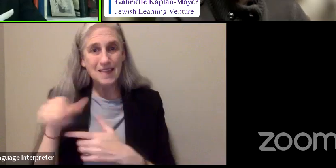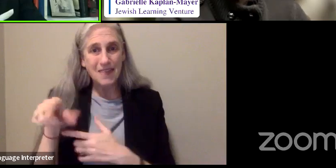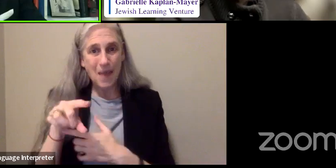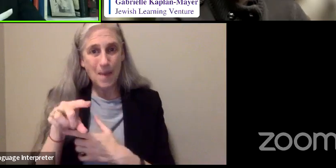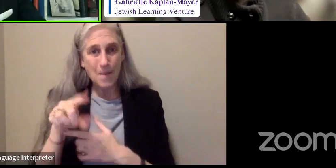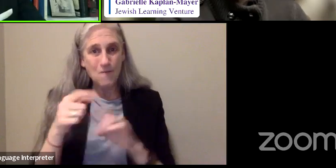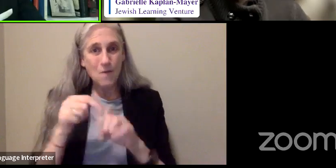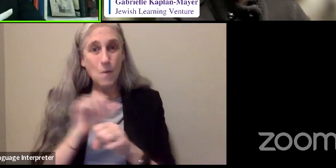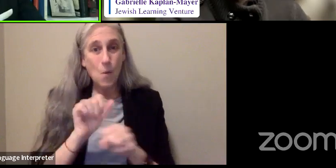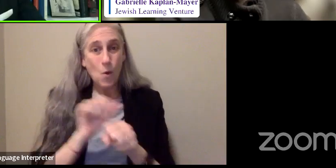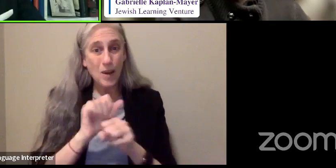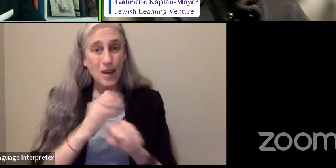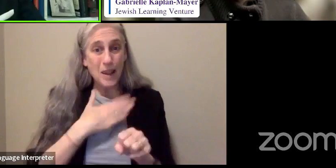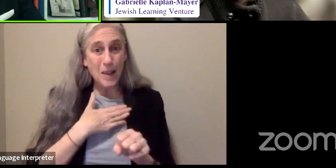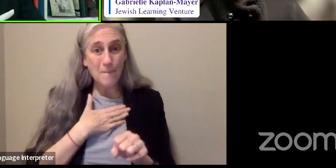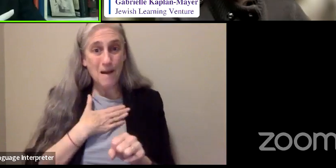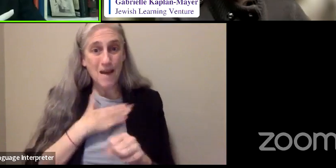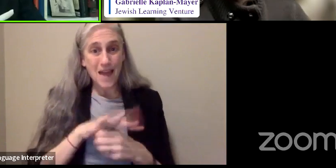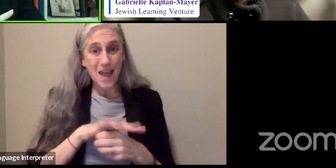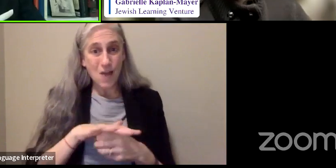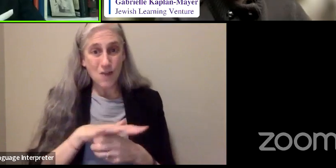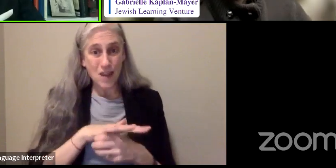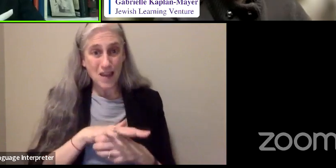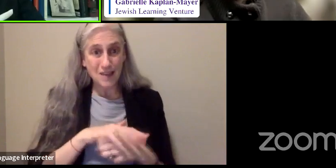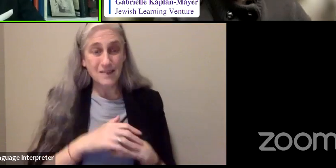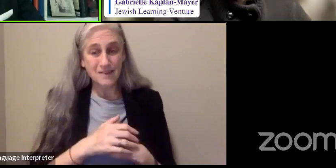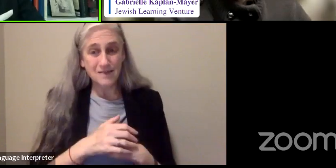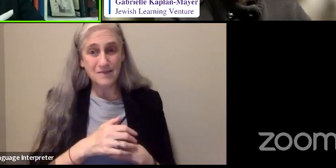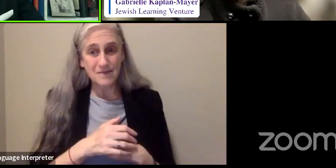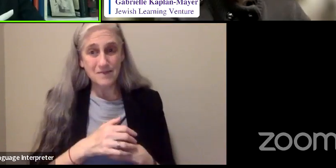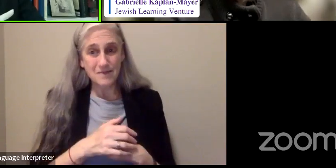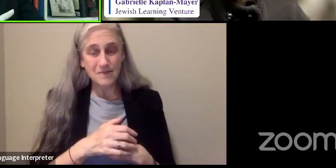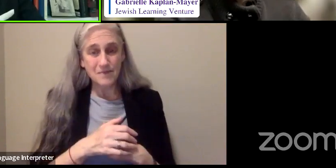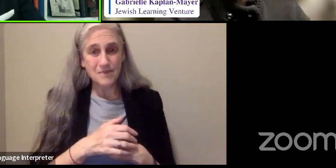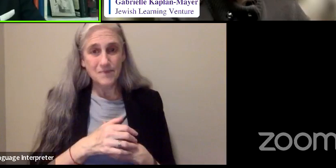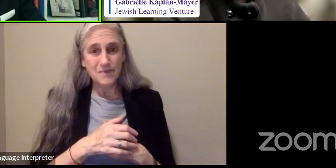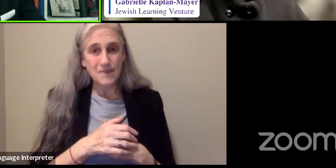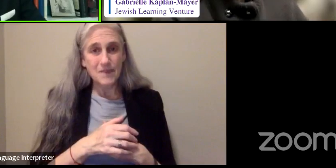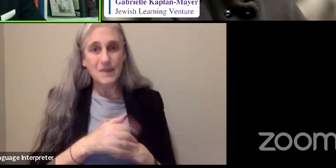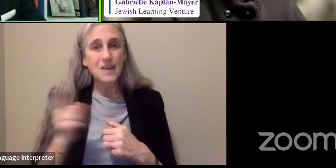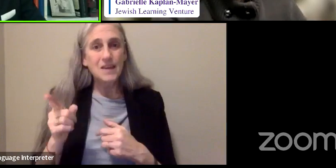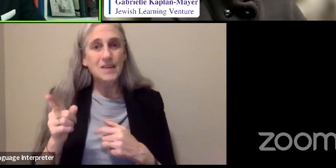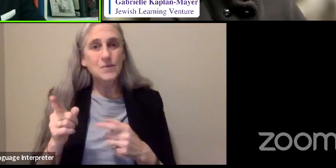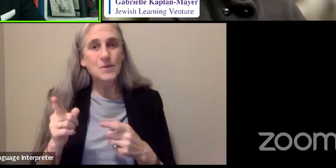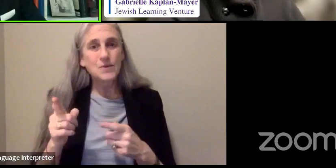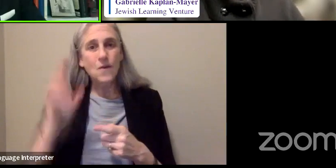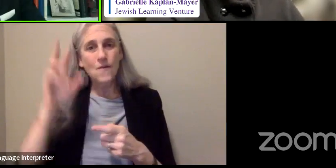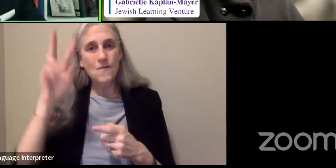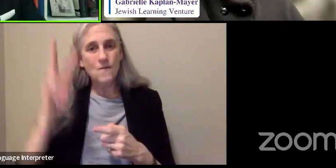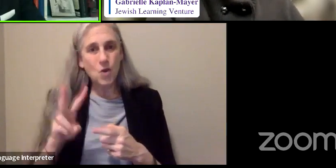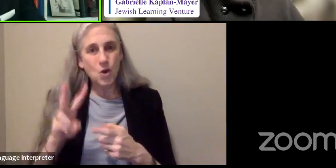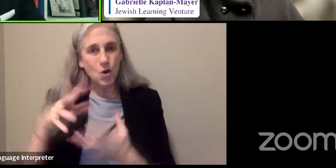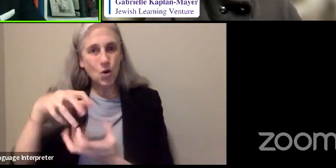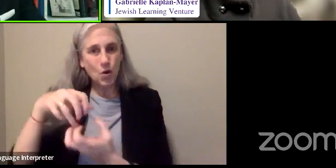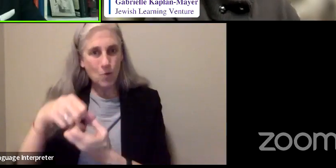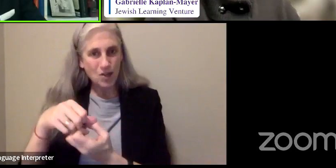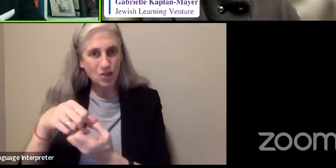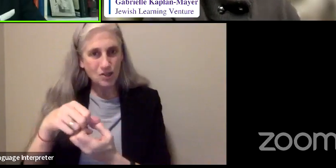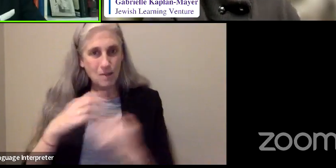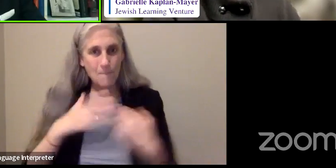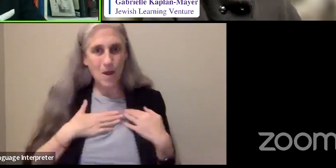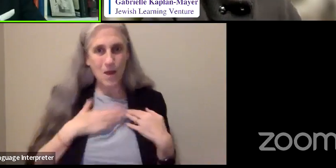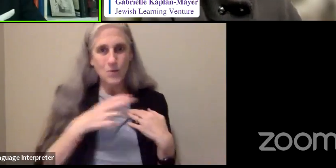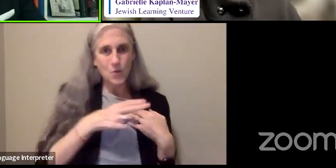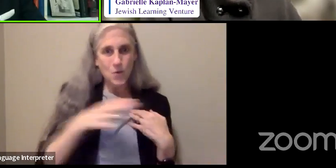in, which was vertical compression. Theirs was horizontal compression. And he introduced me to a doctor, Dr. M.R. Schroeder, that